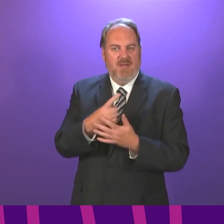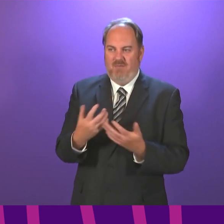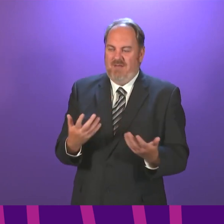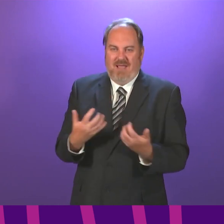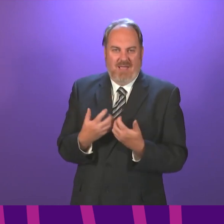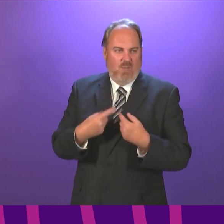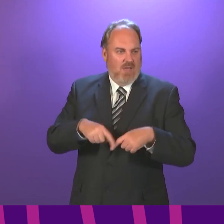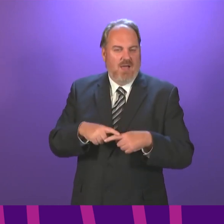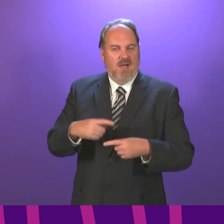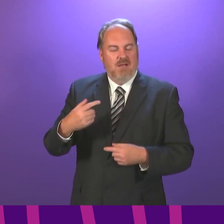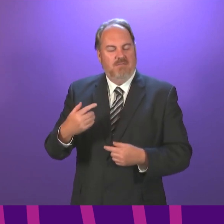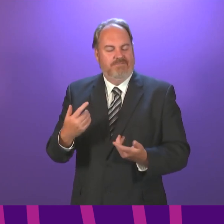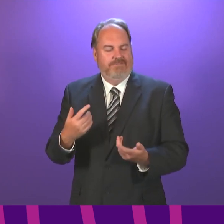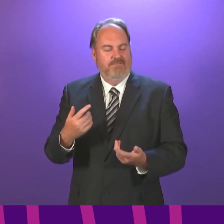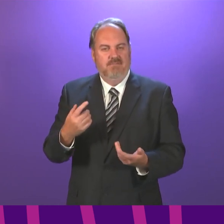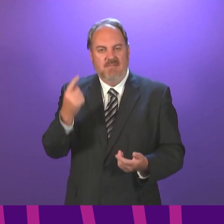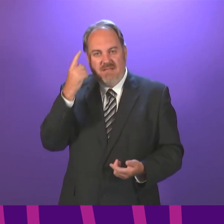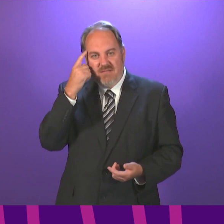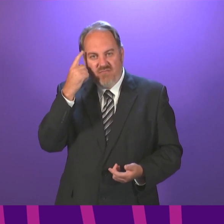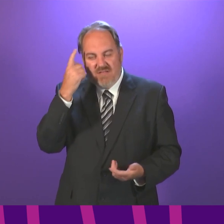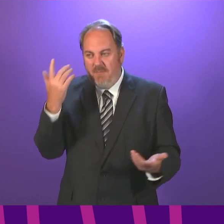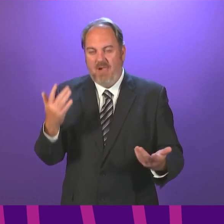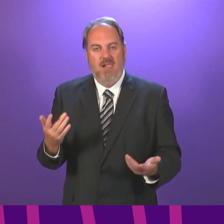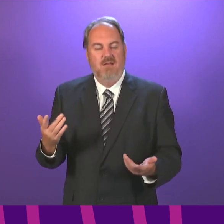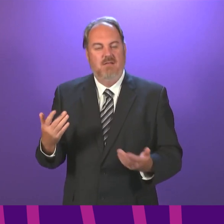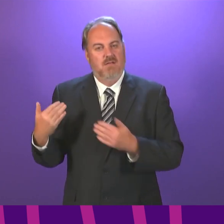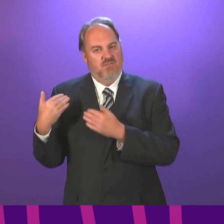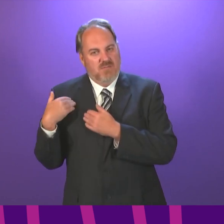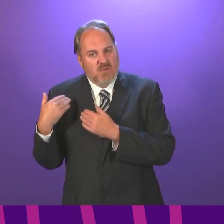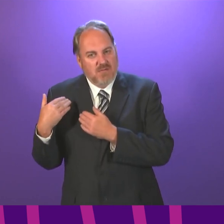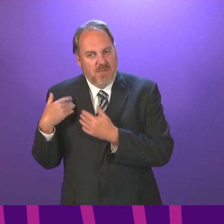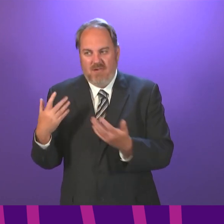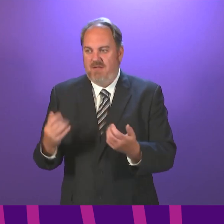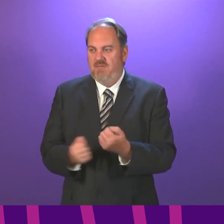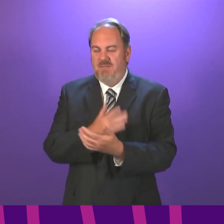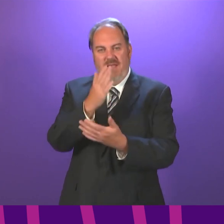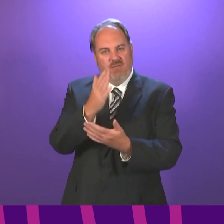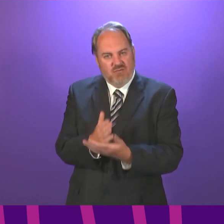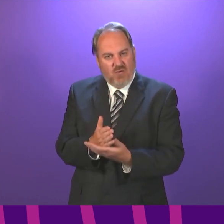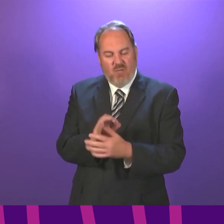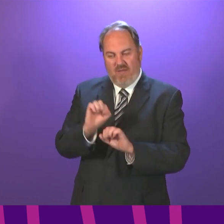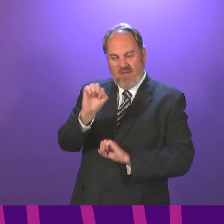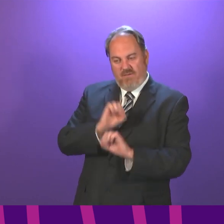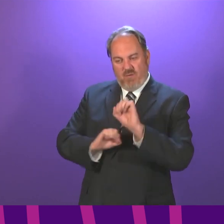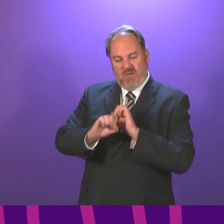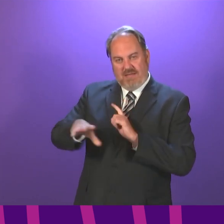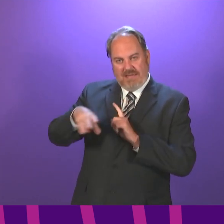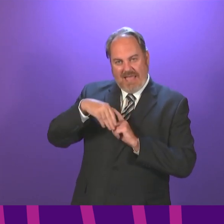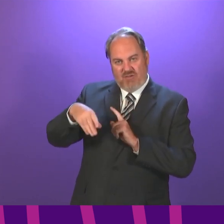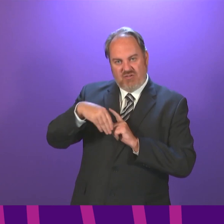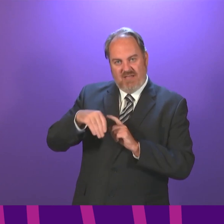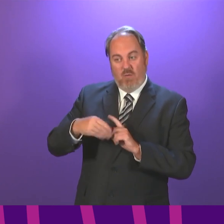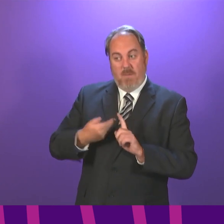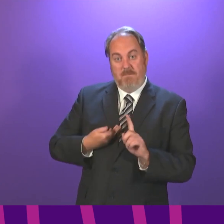majority of people have taken that responsibility to protect our NHS extremely seriously since the start of the pandemic. The government